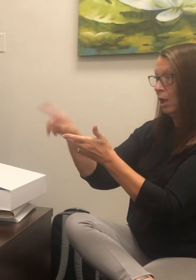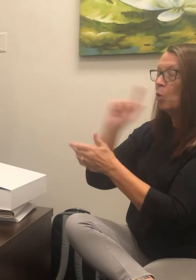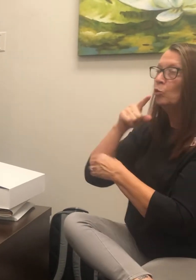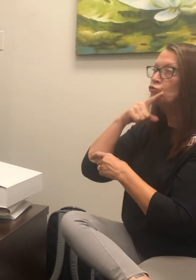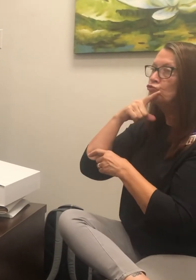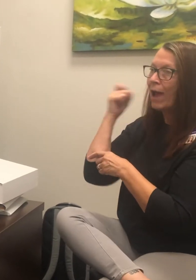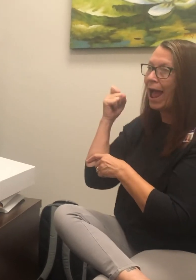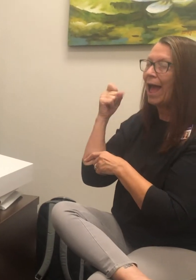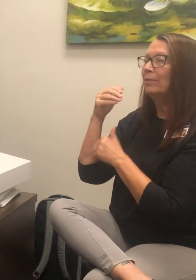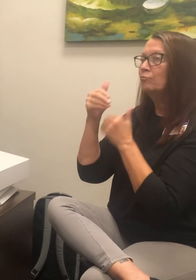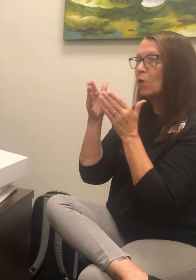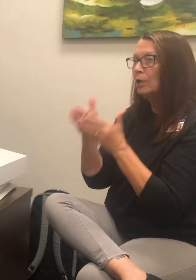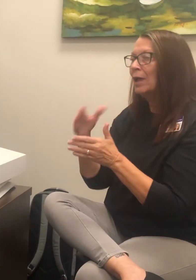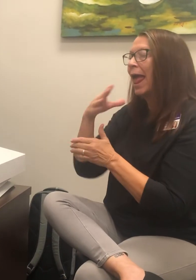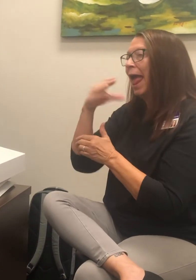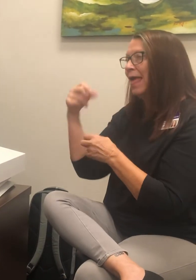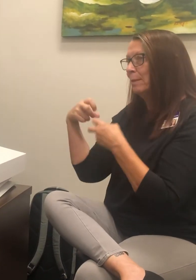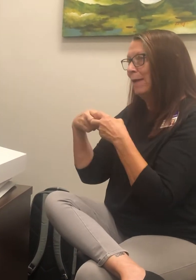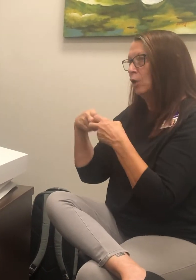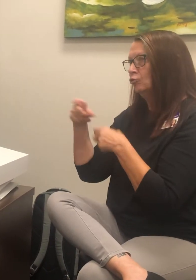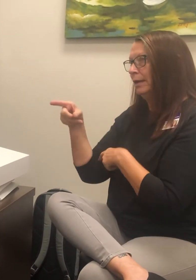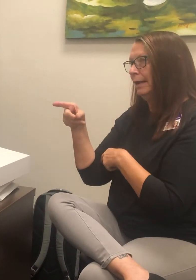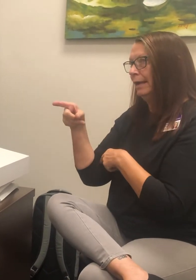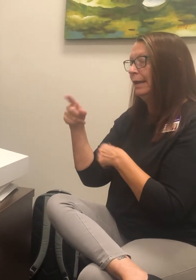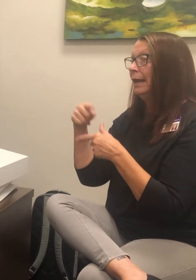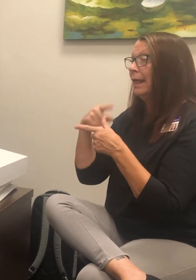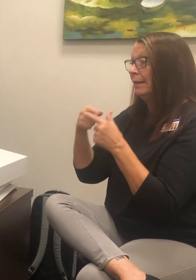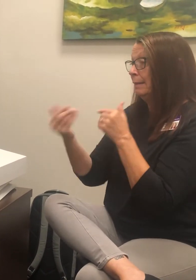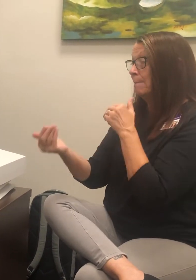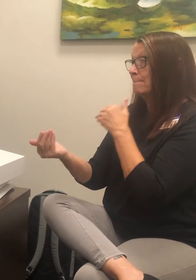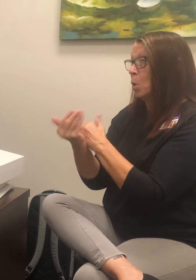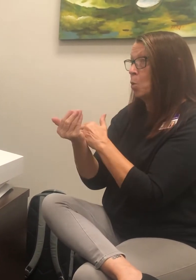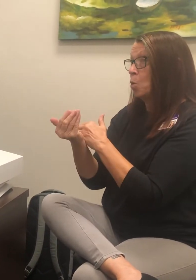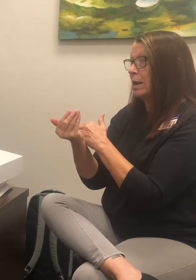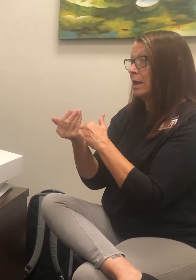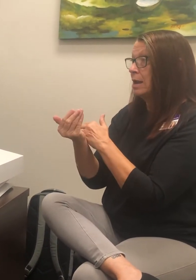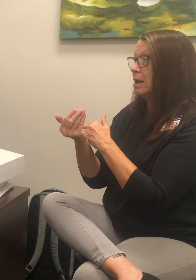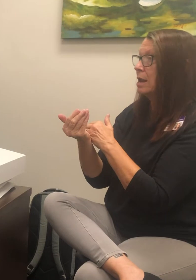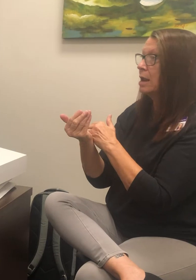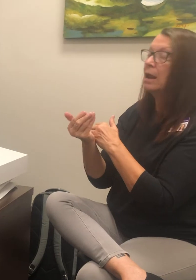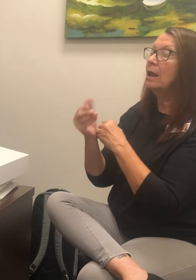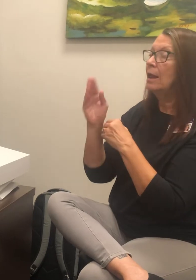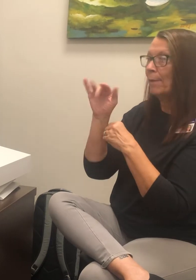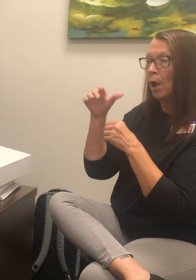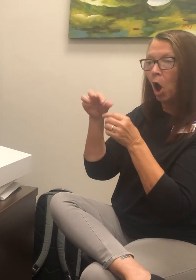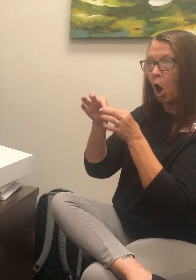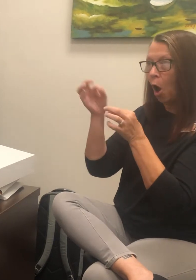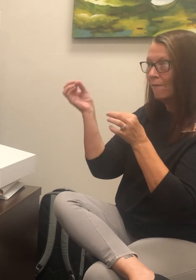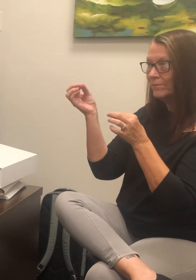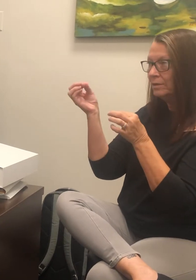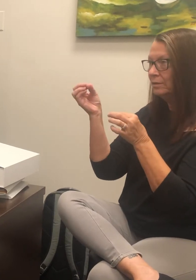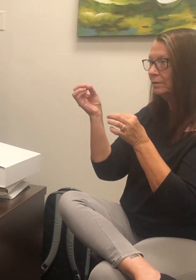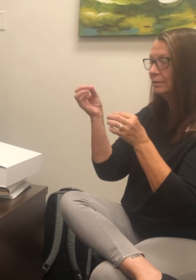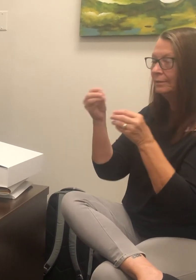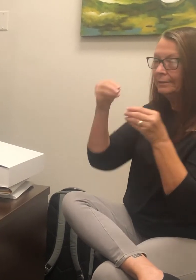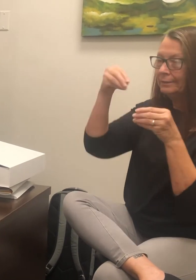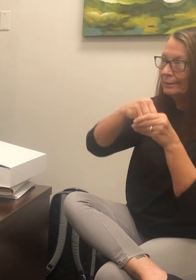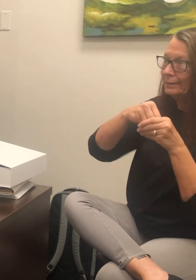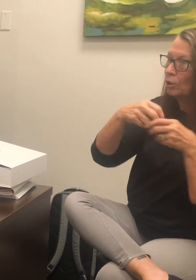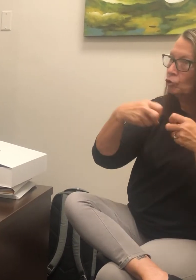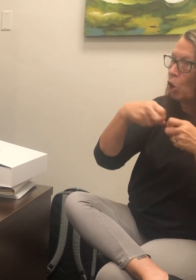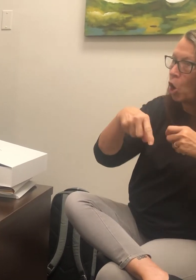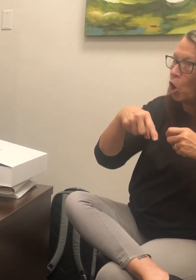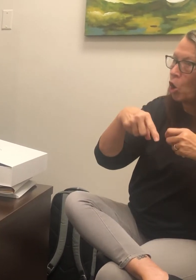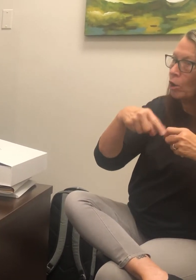dry out the processor and the battery and then in the morning you'll take the battery off put it on the charger